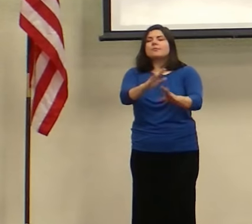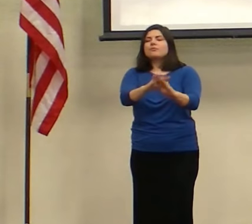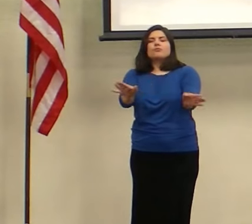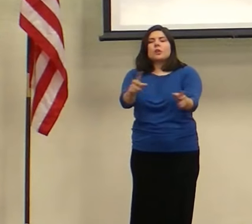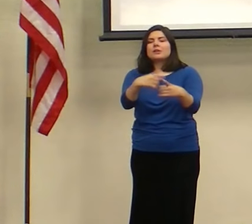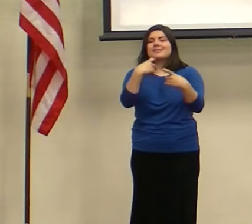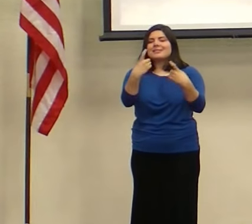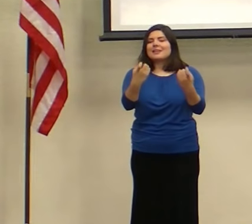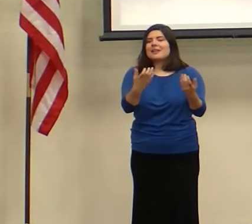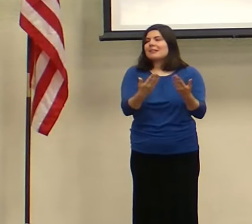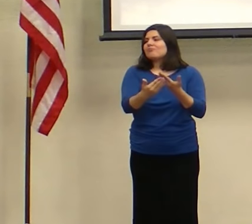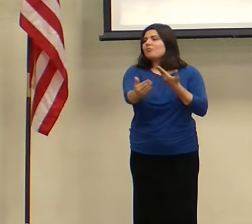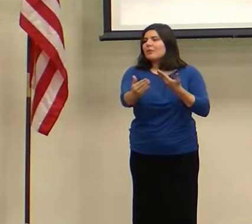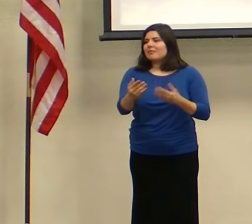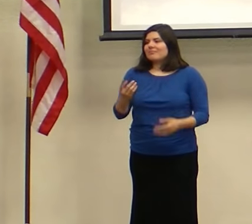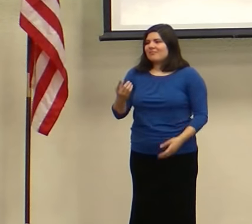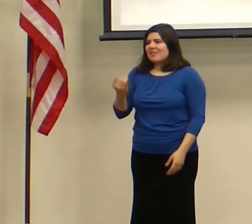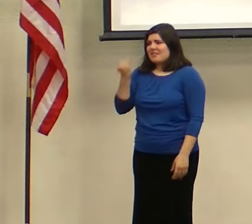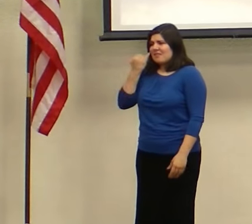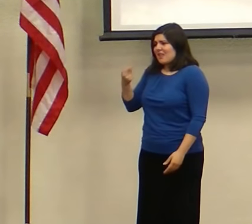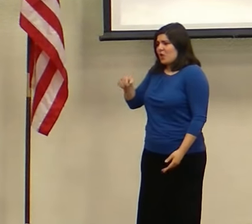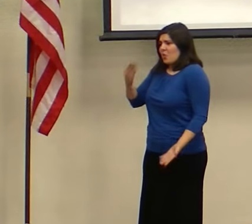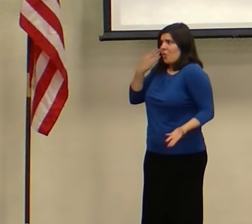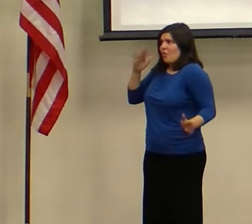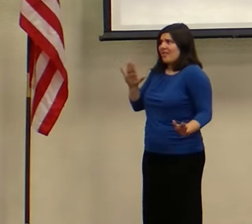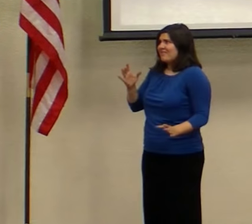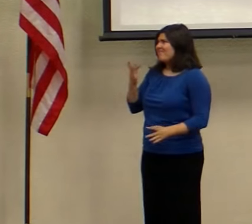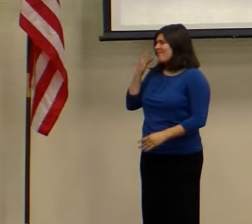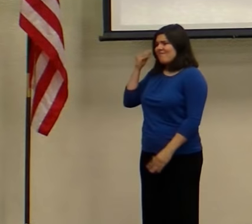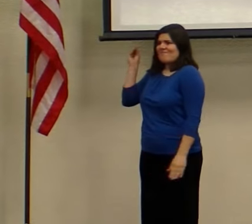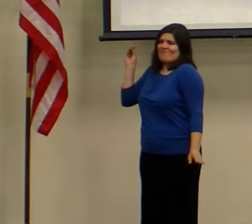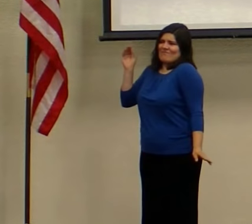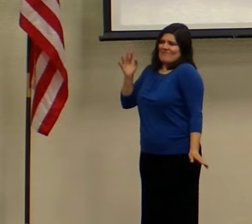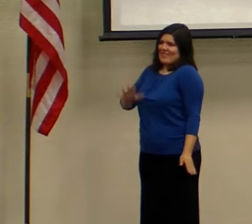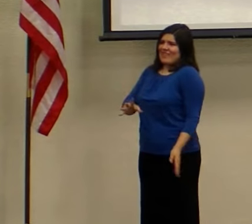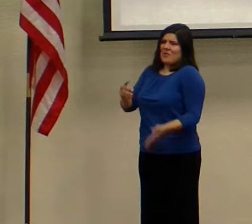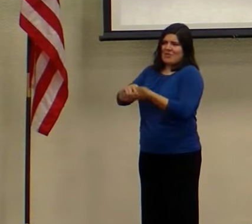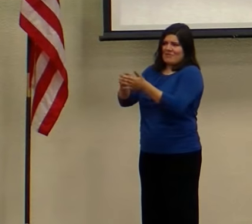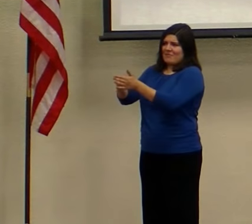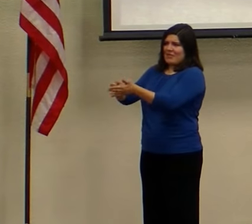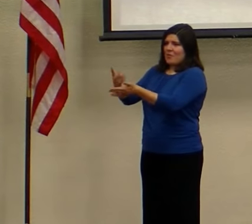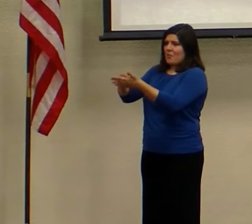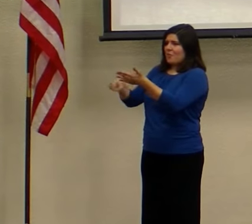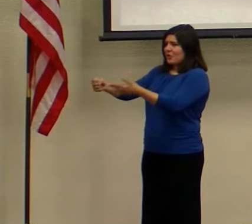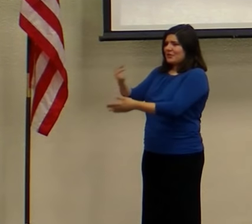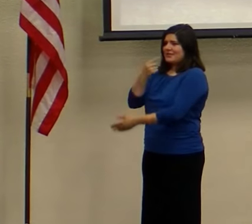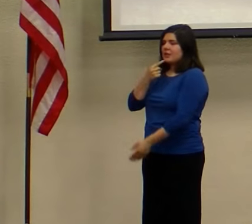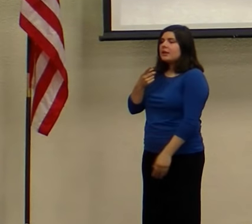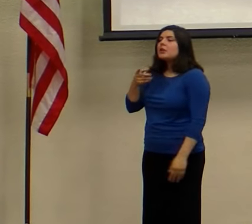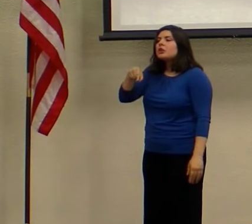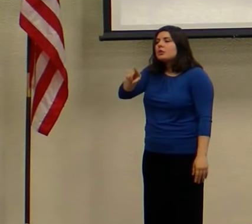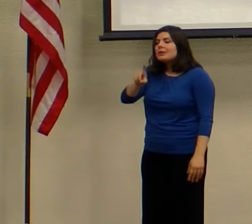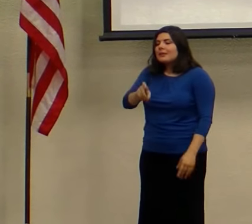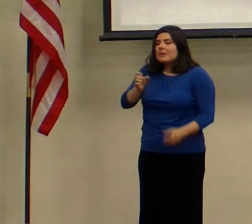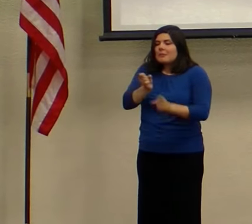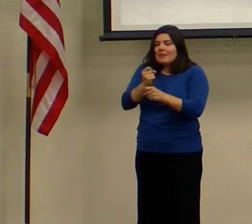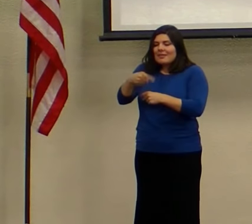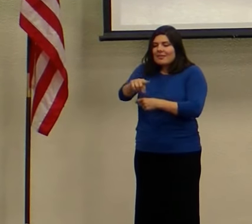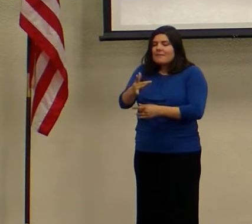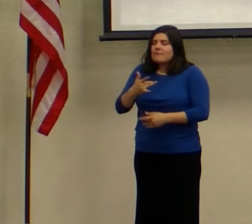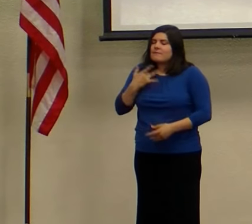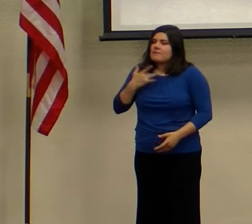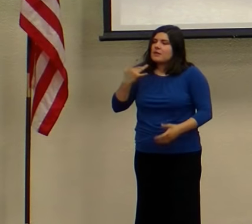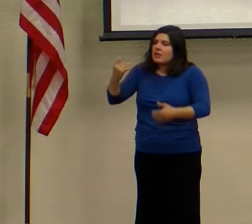they don't care what that means. They don't care what you say. You need to make them feel accepted, make them feel